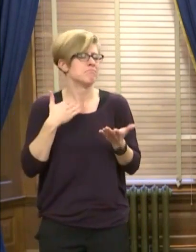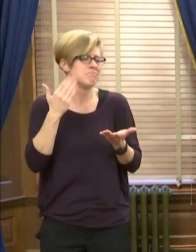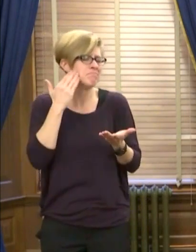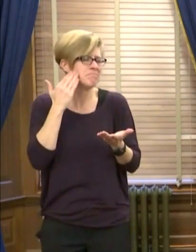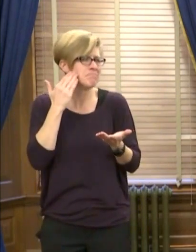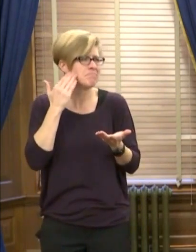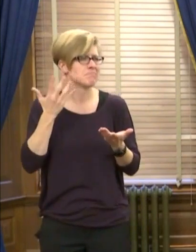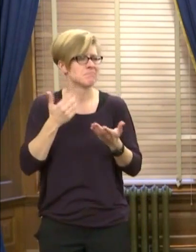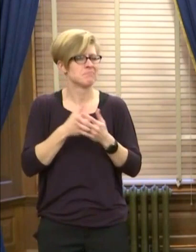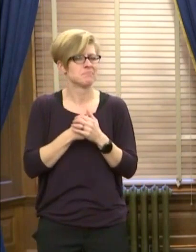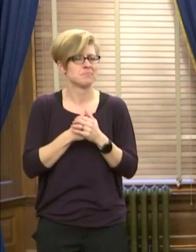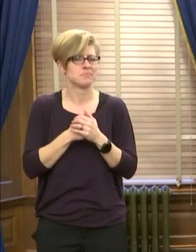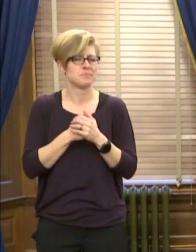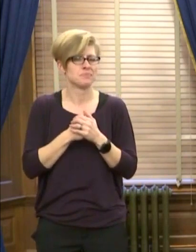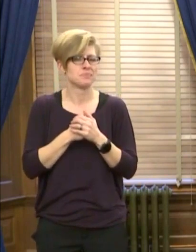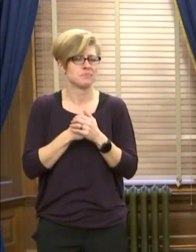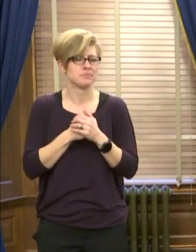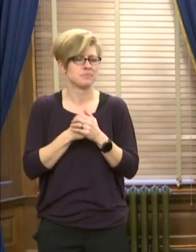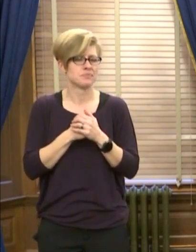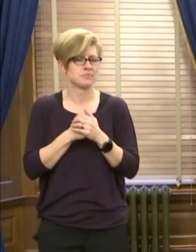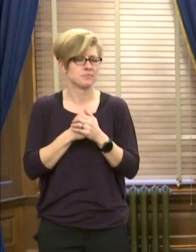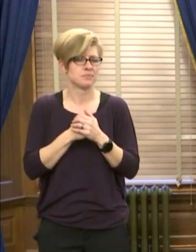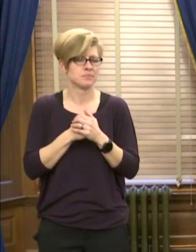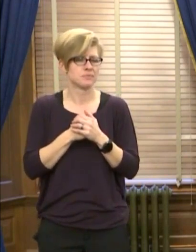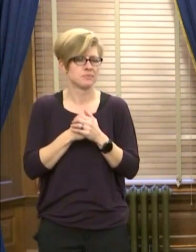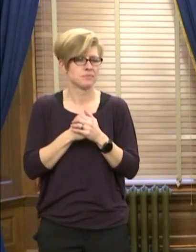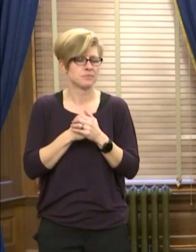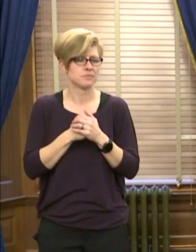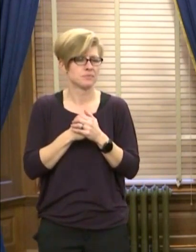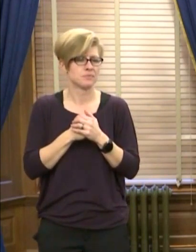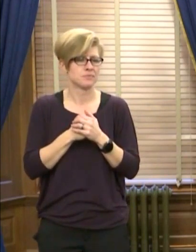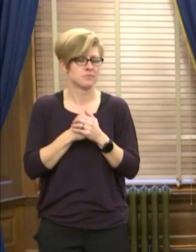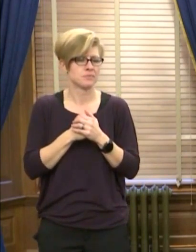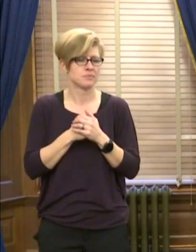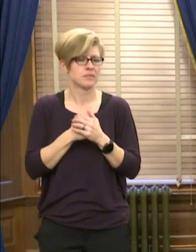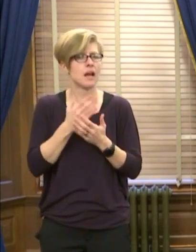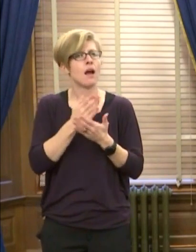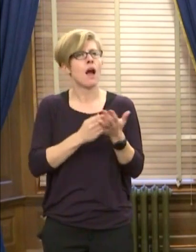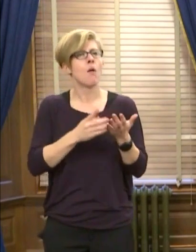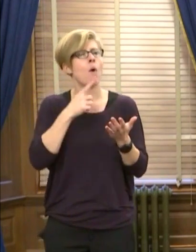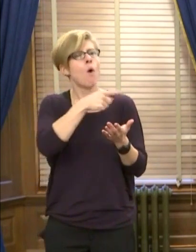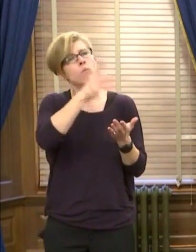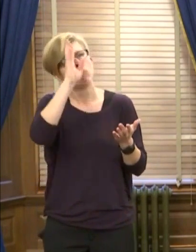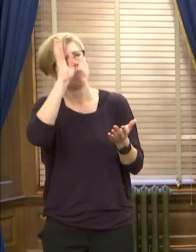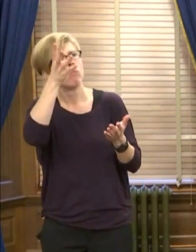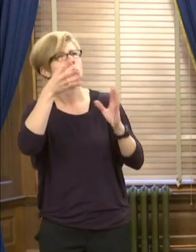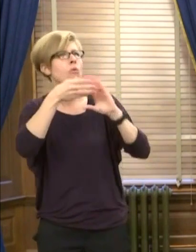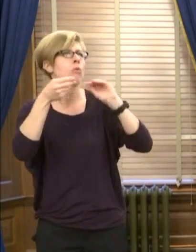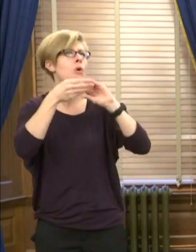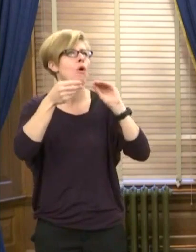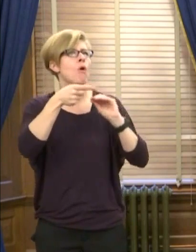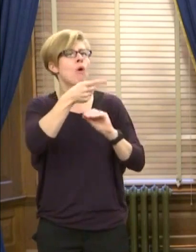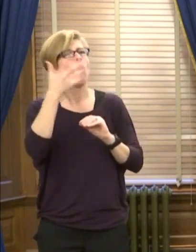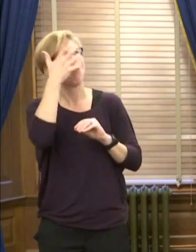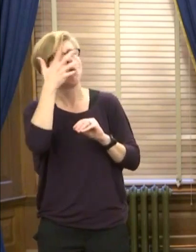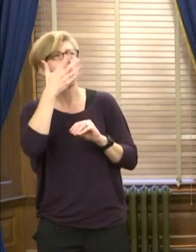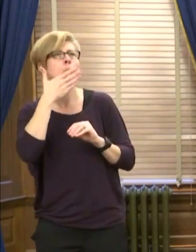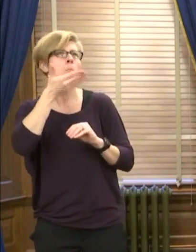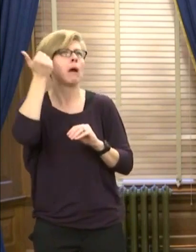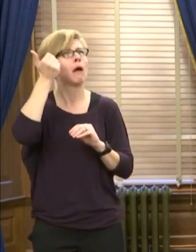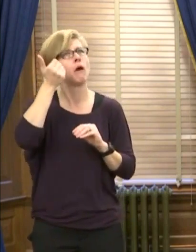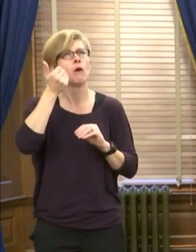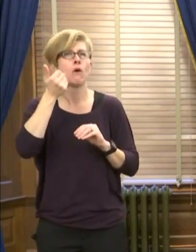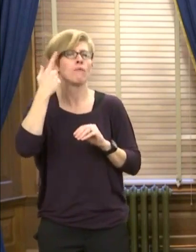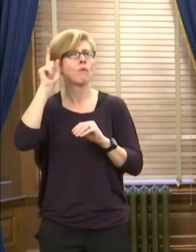that, you know, we, you know, some might say we're just saying that because it makes us sound better than post audit.